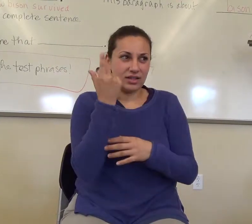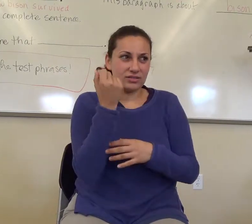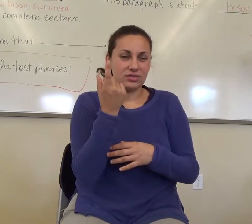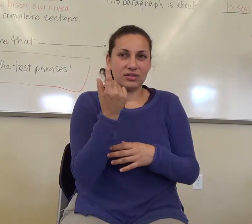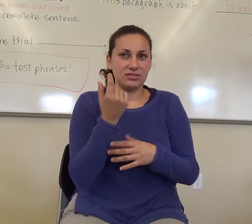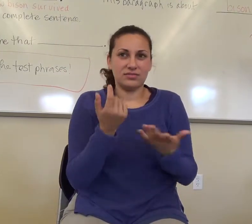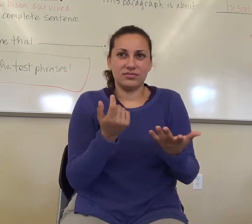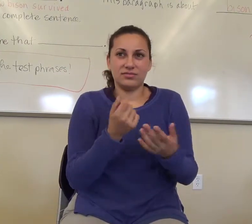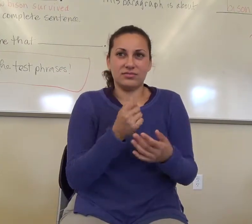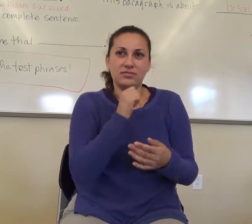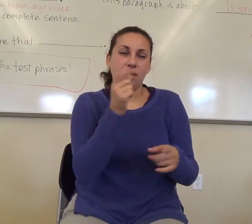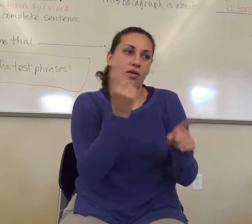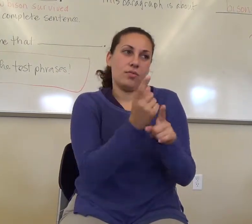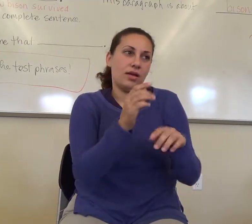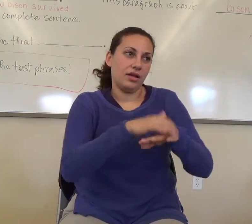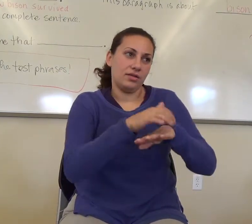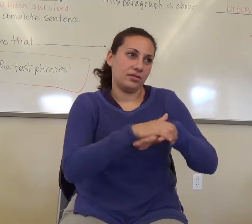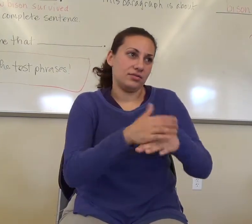survival.